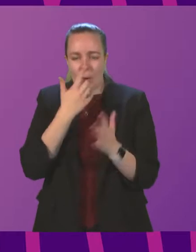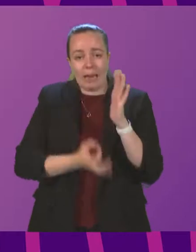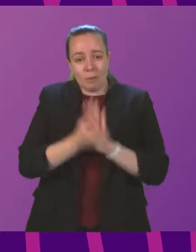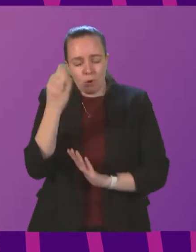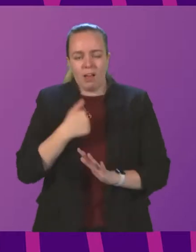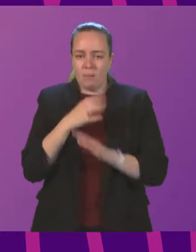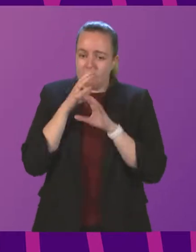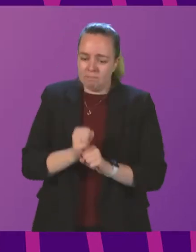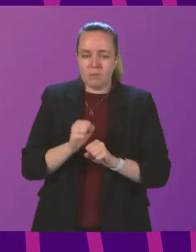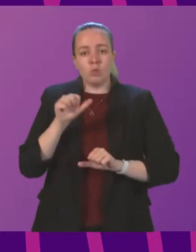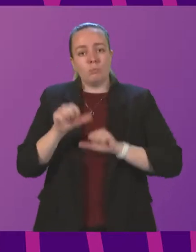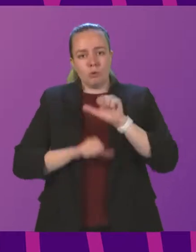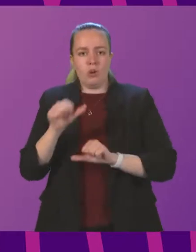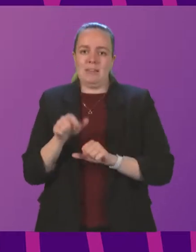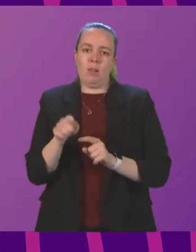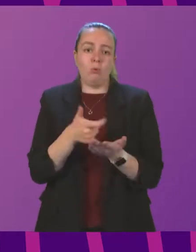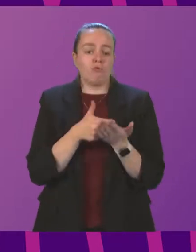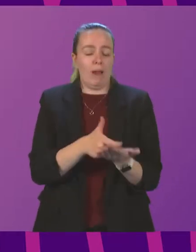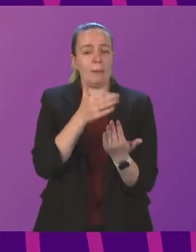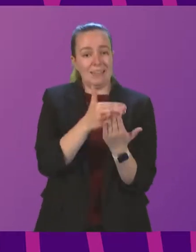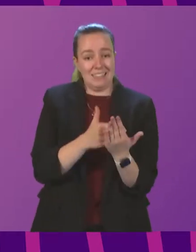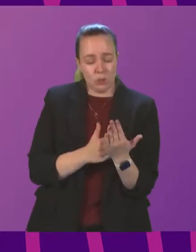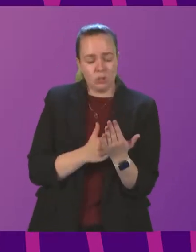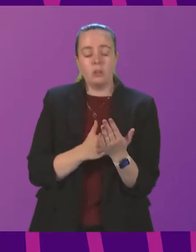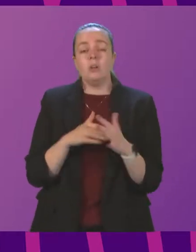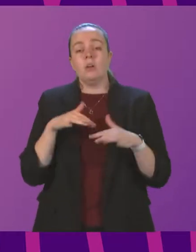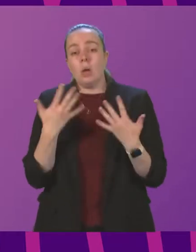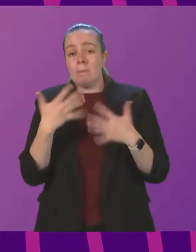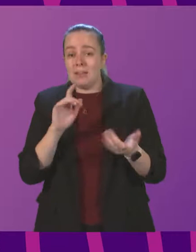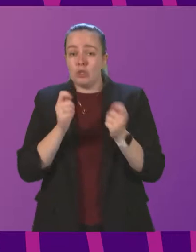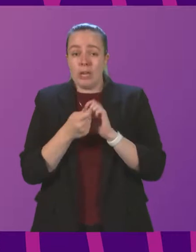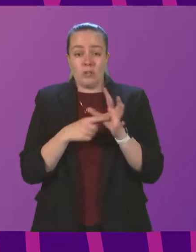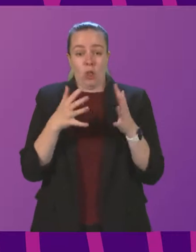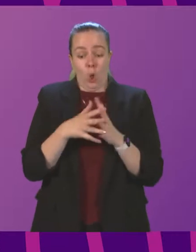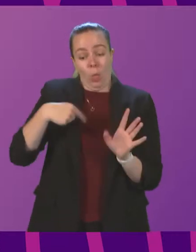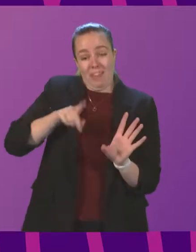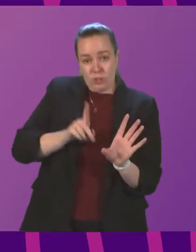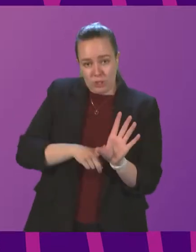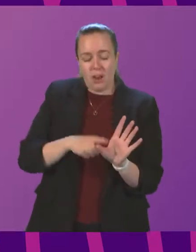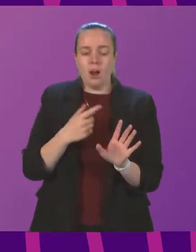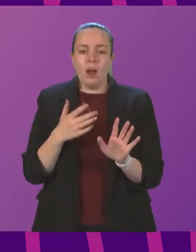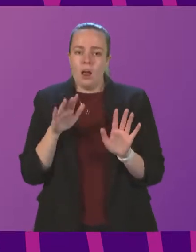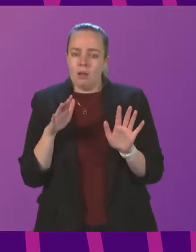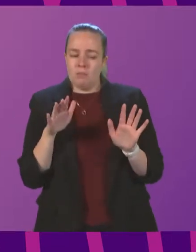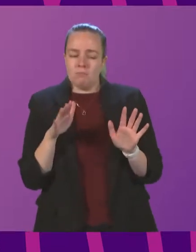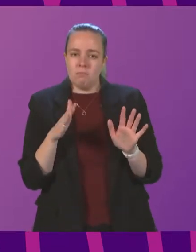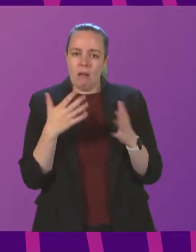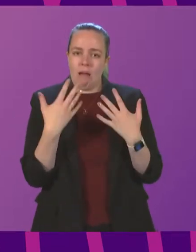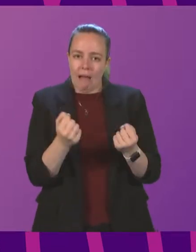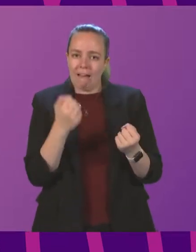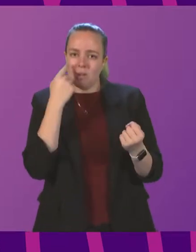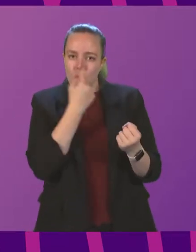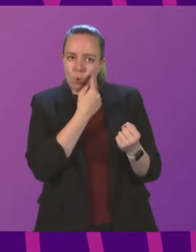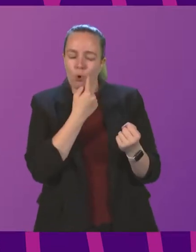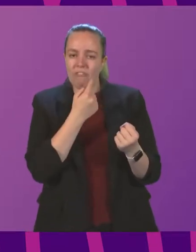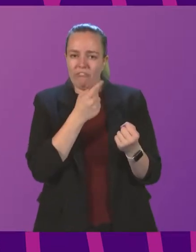committed to progressing those recommendations. We have obviously changed the law this year, and the early signs are, from the gold